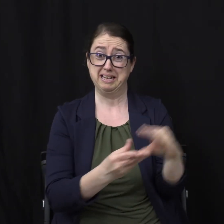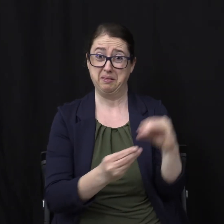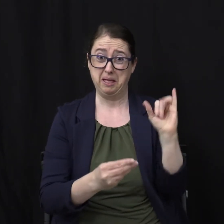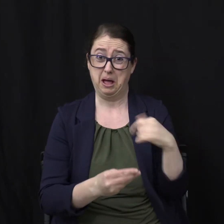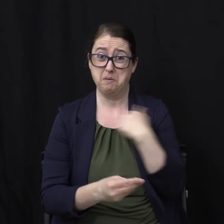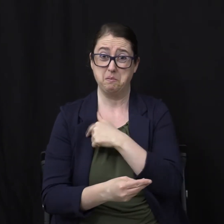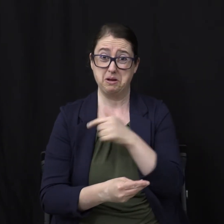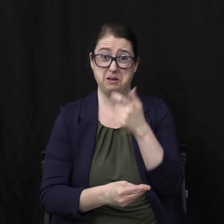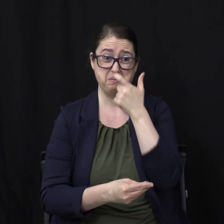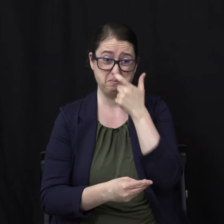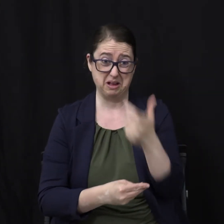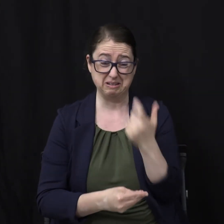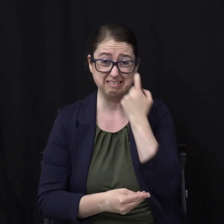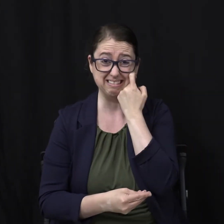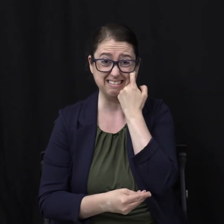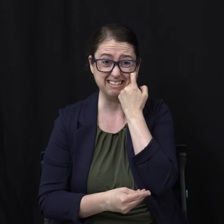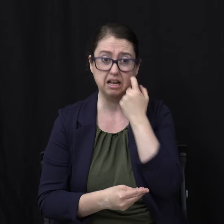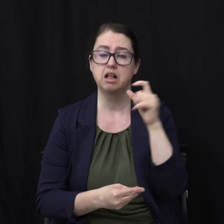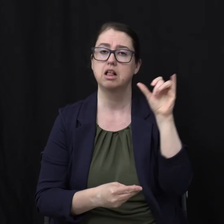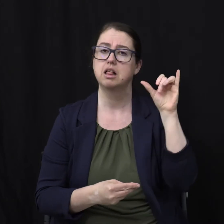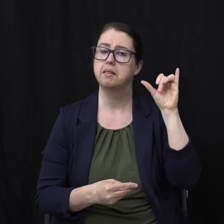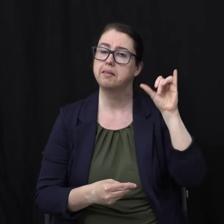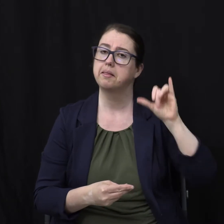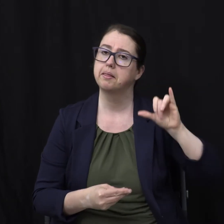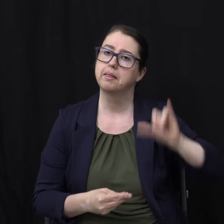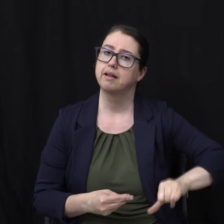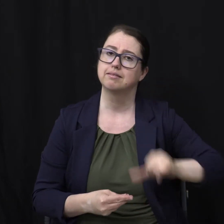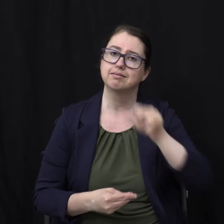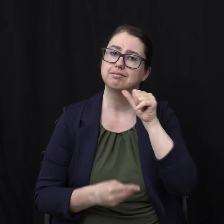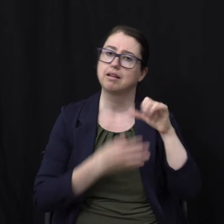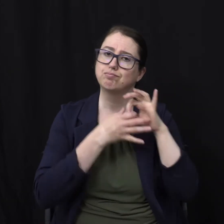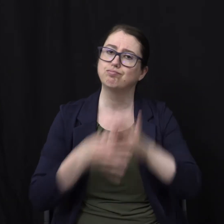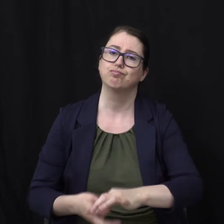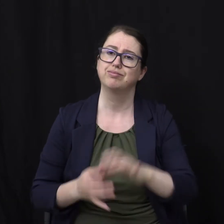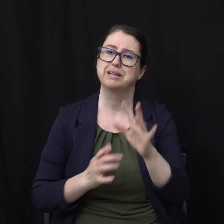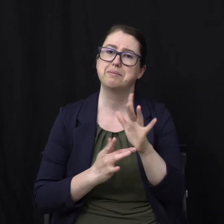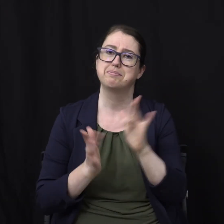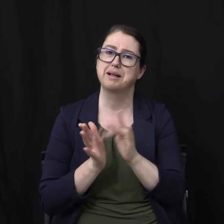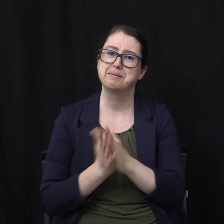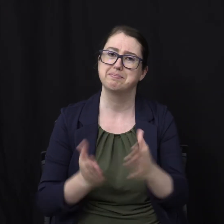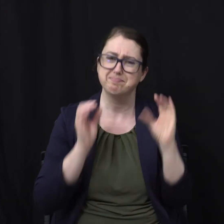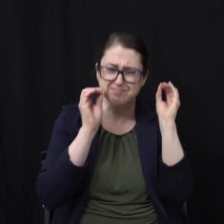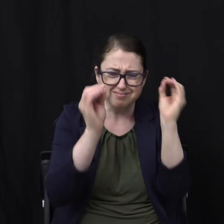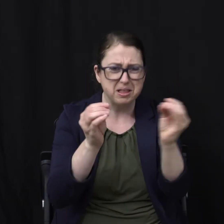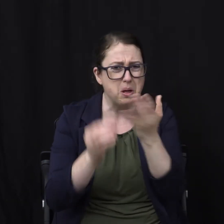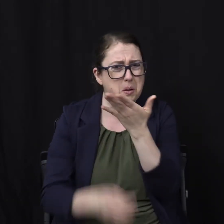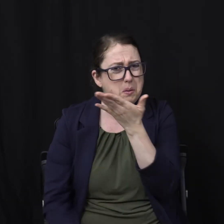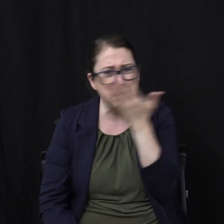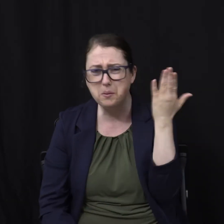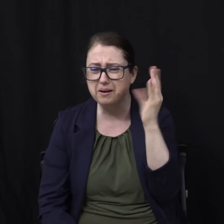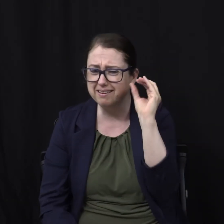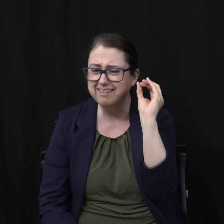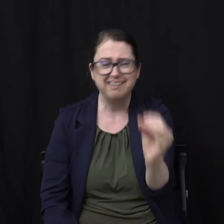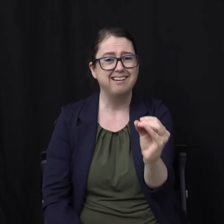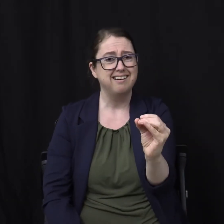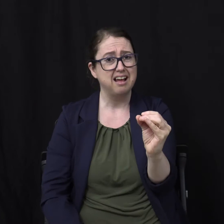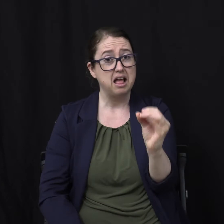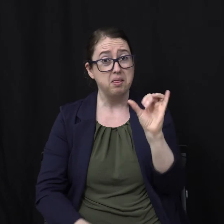endure together Is from the Bible Not an ounce of it It was all totally made up